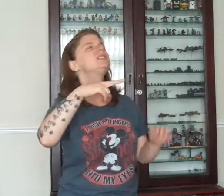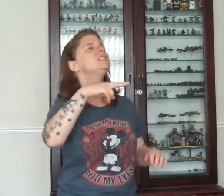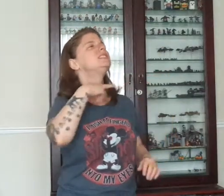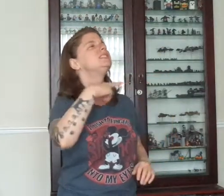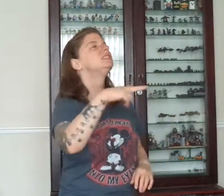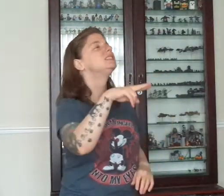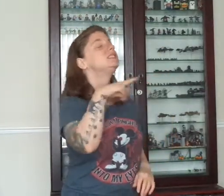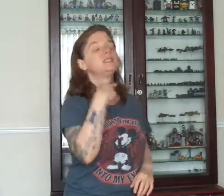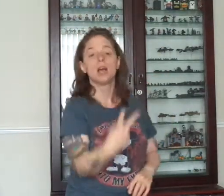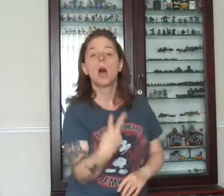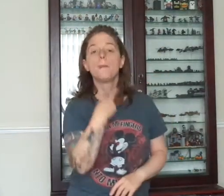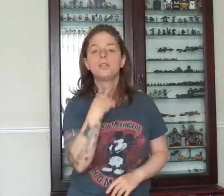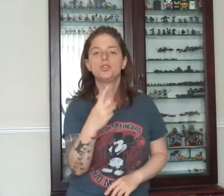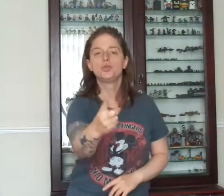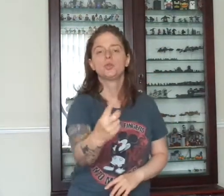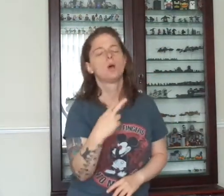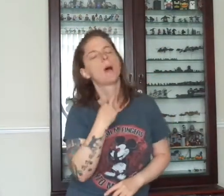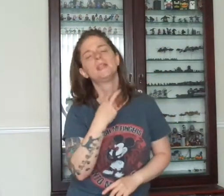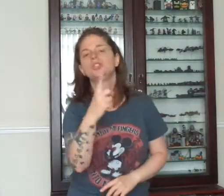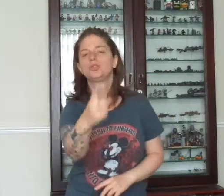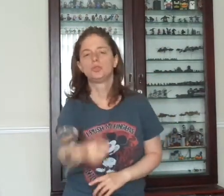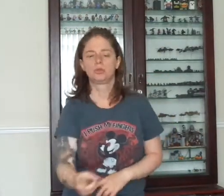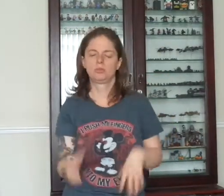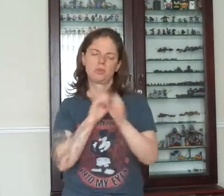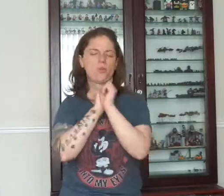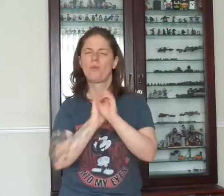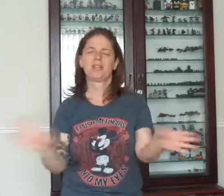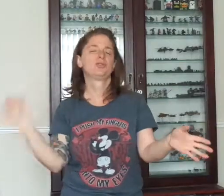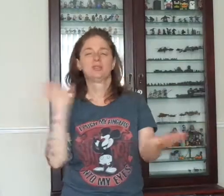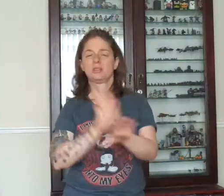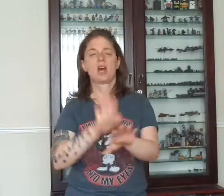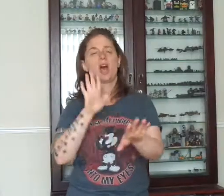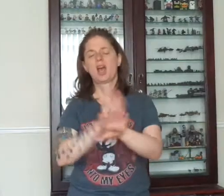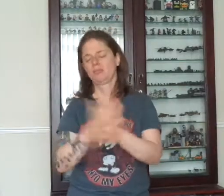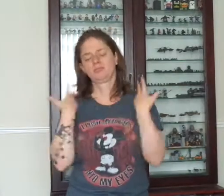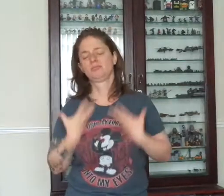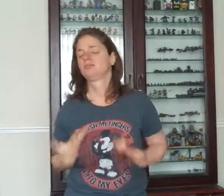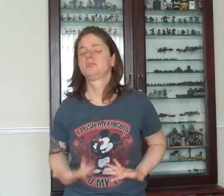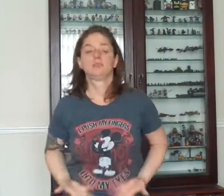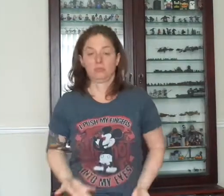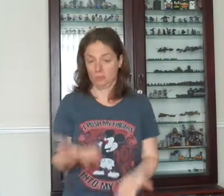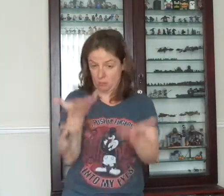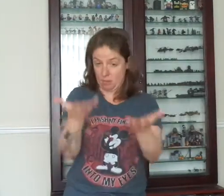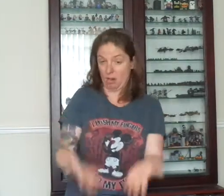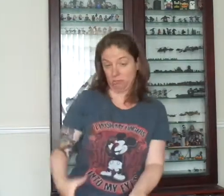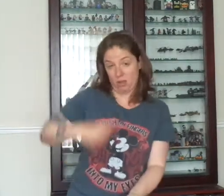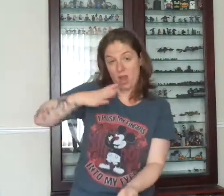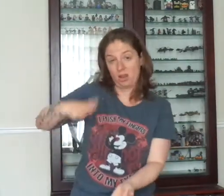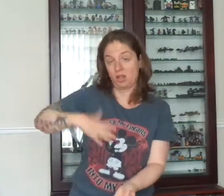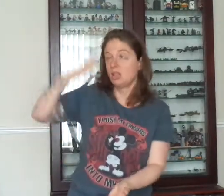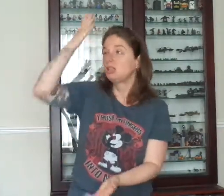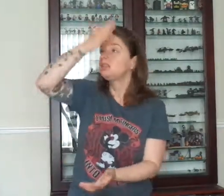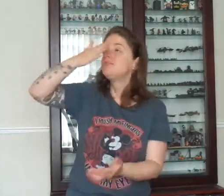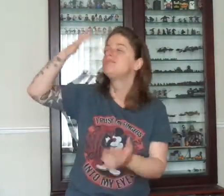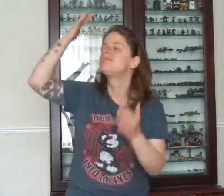head. So waste your time on me, you're already the voice